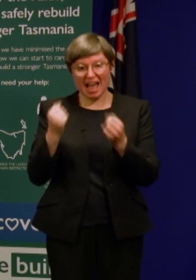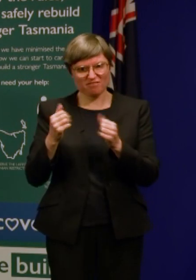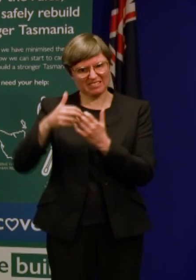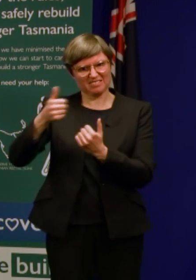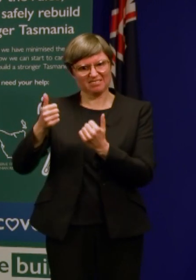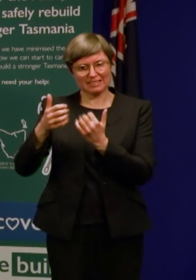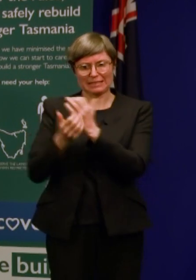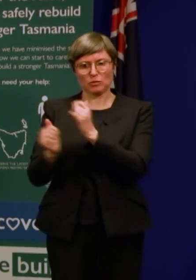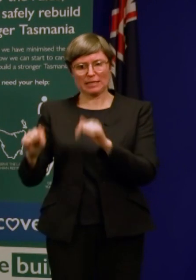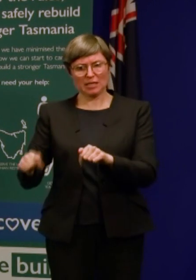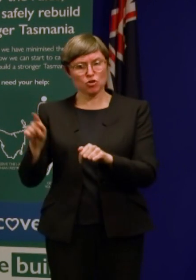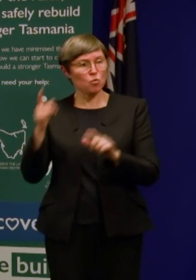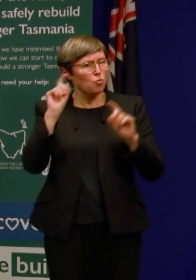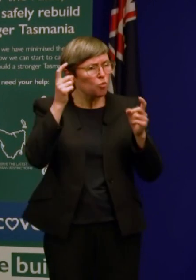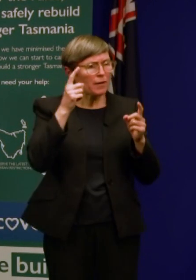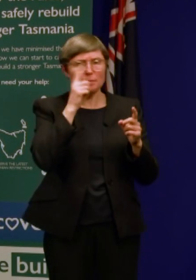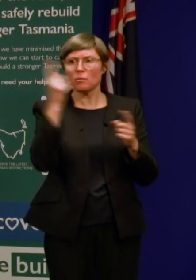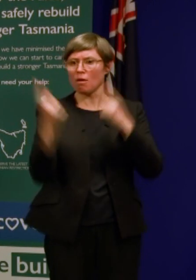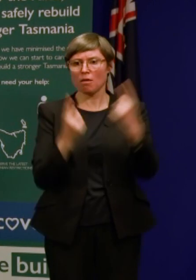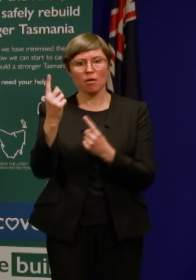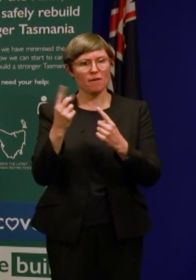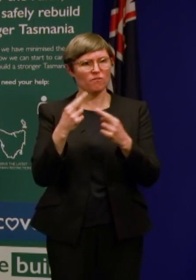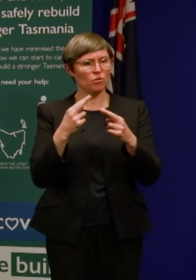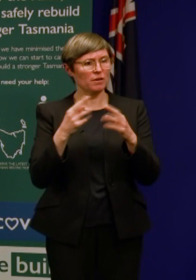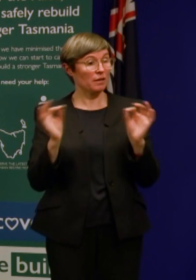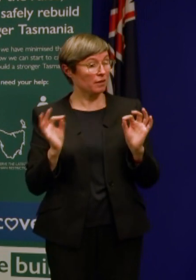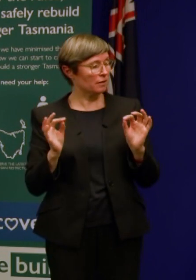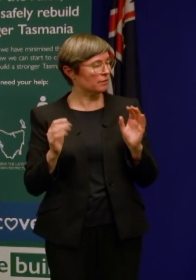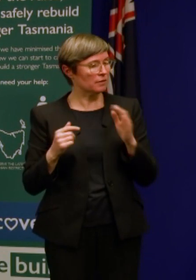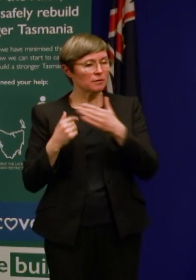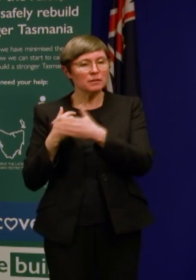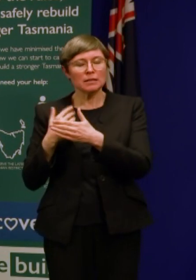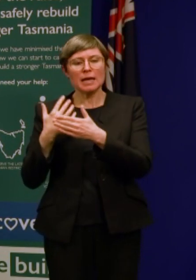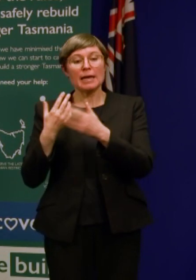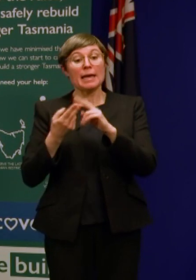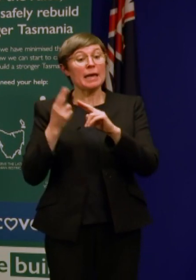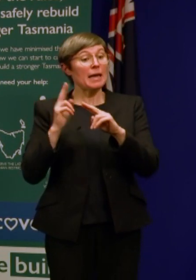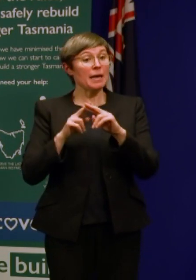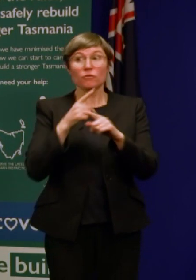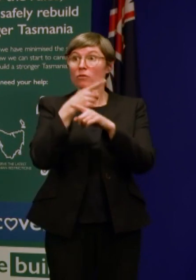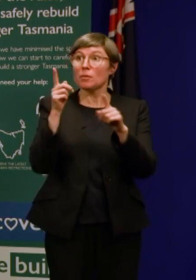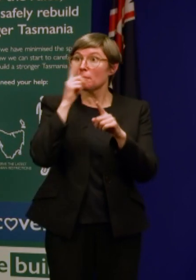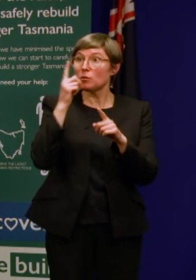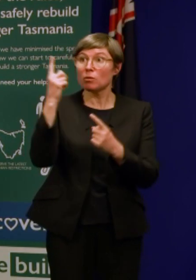in in that situation? Well, there is an assessment that's conducted in terms of whether or not those skills are available.